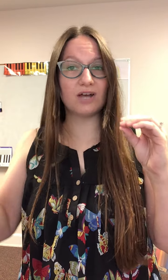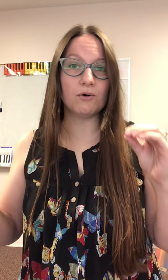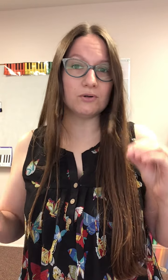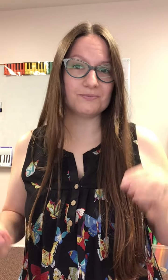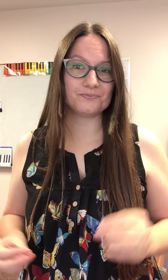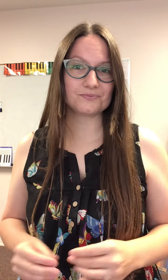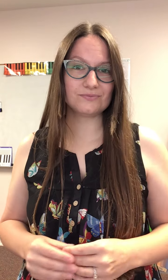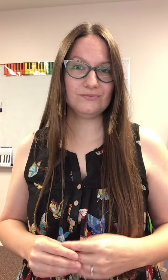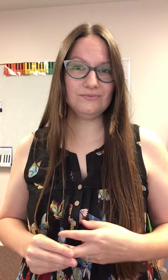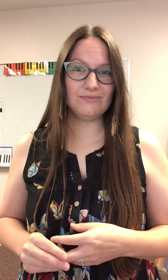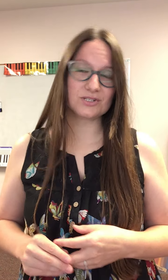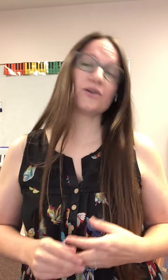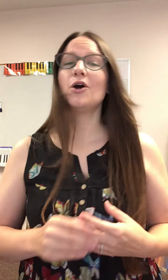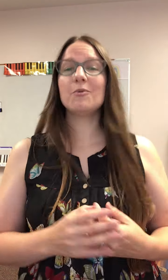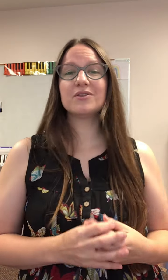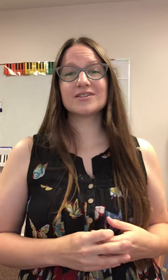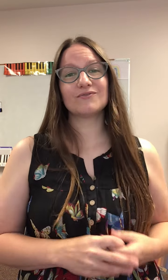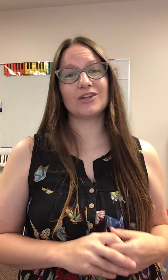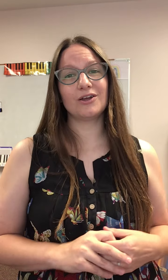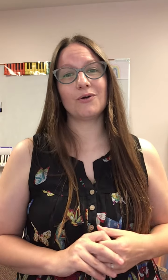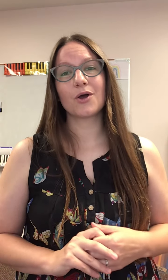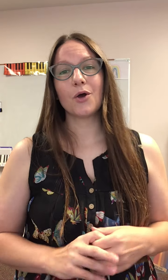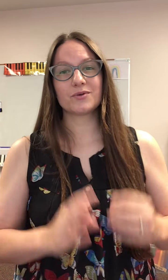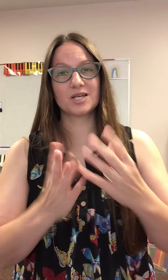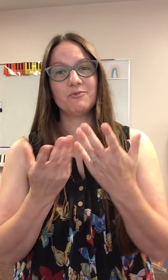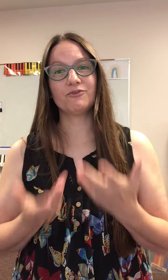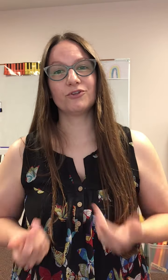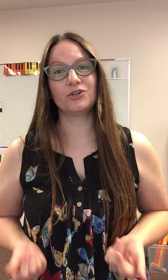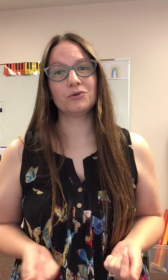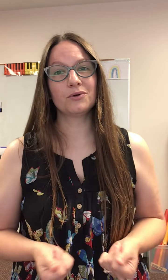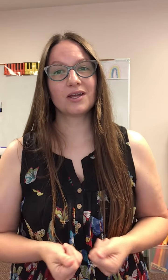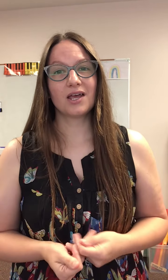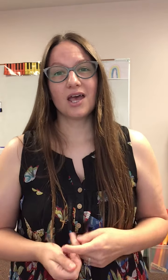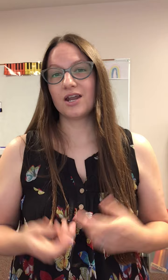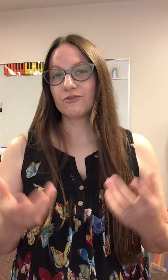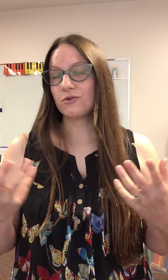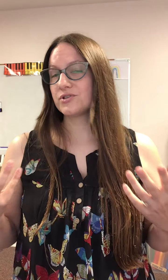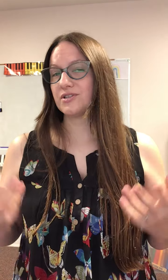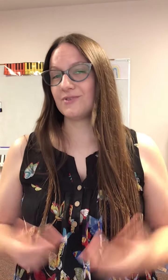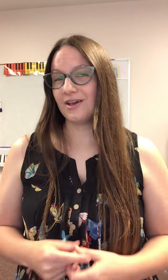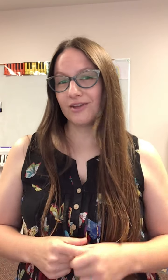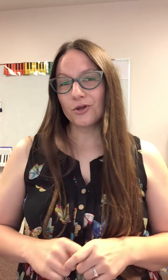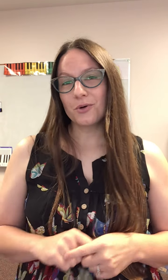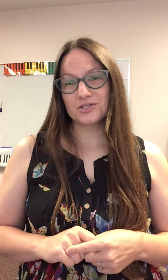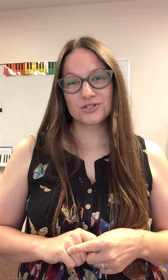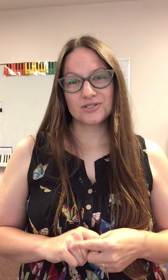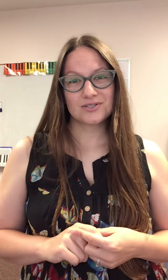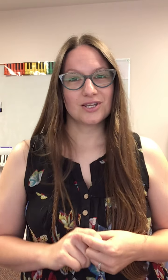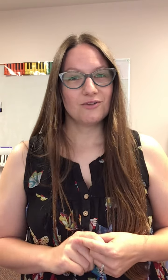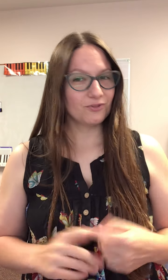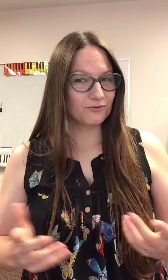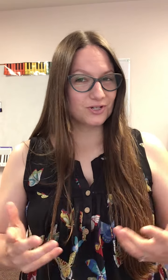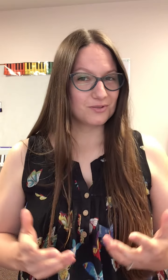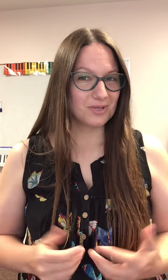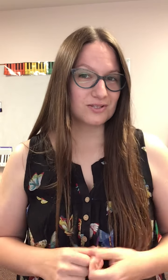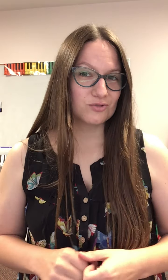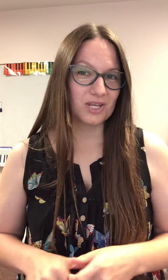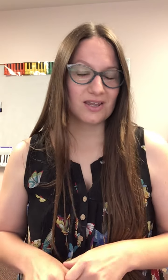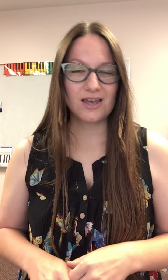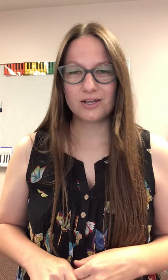vowel so I hope that this video was helpful for you and of course if you have any questions feel free to message me and